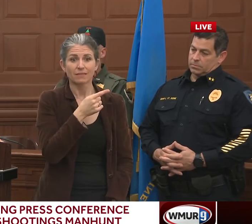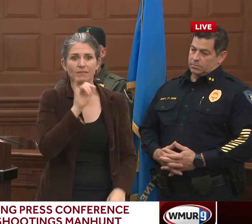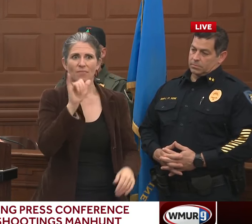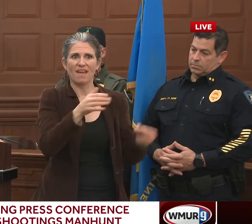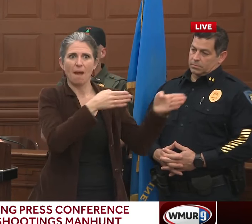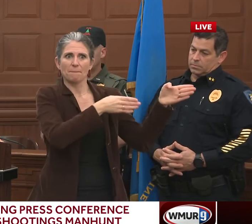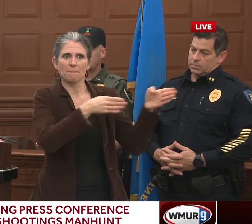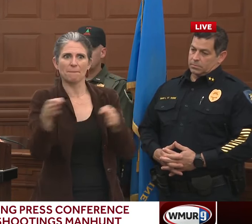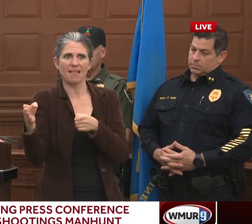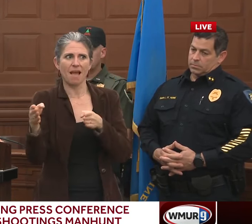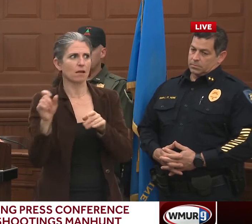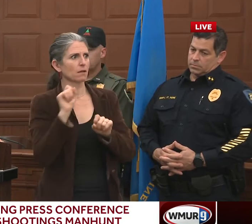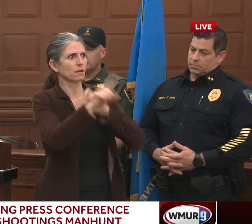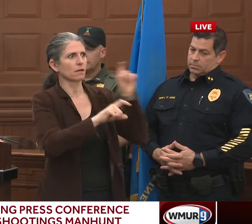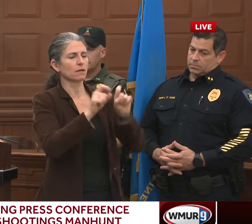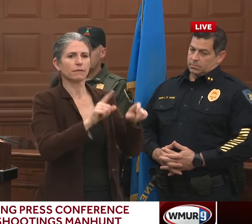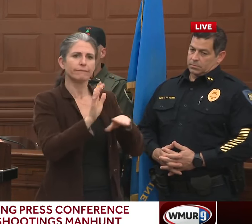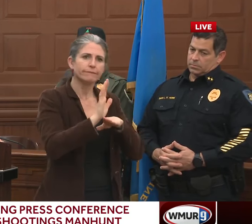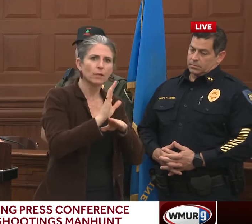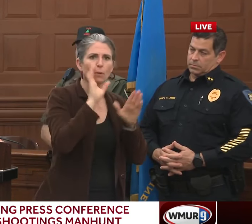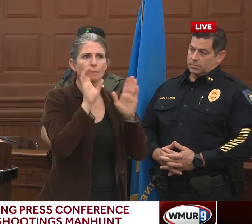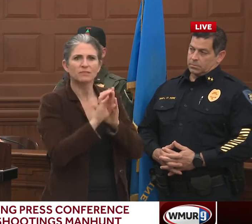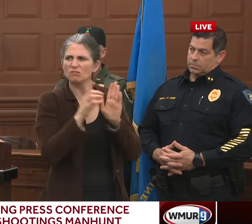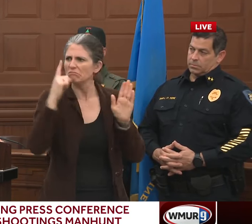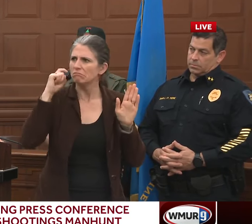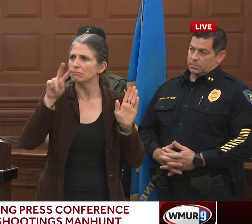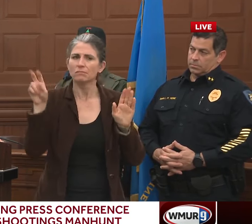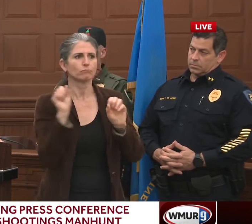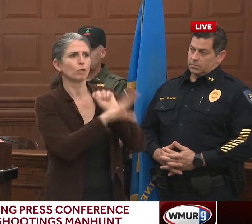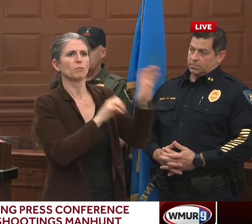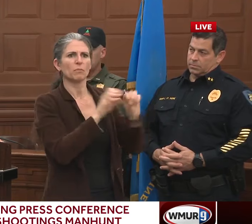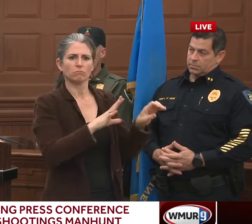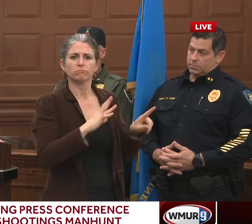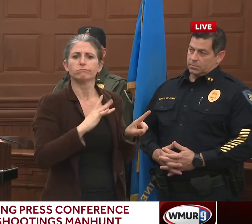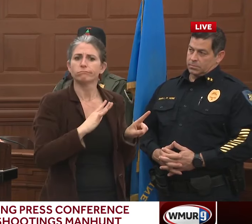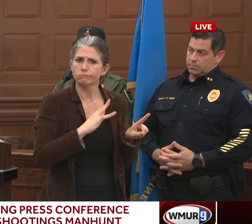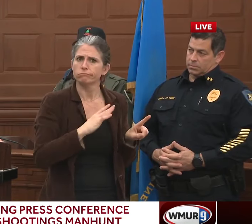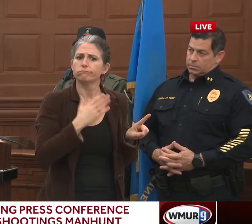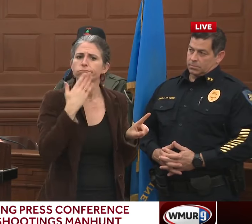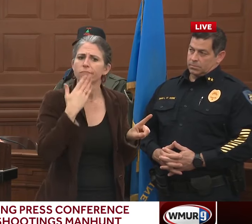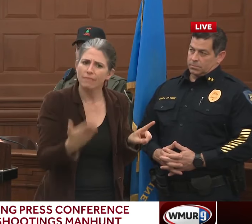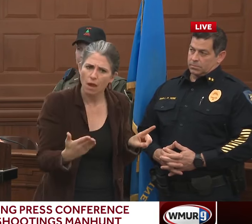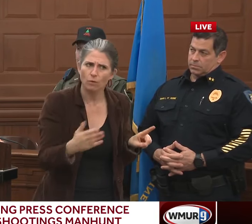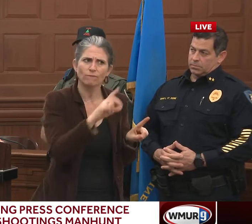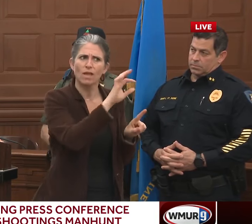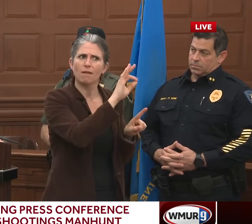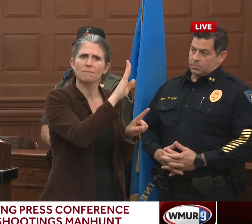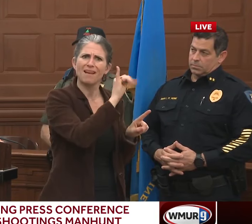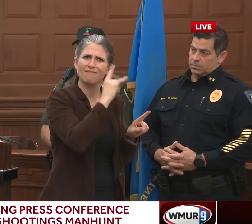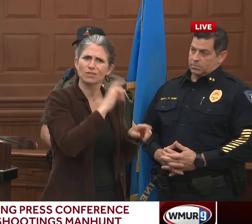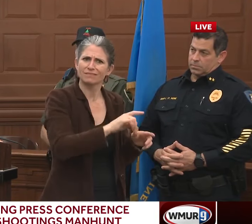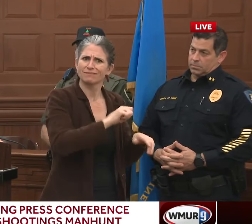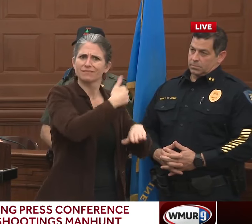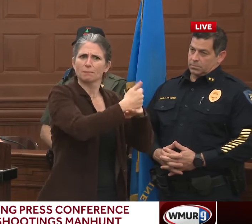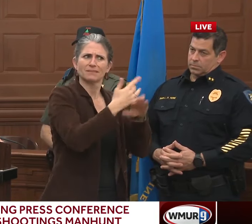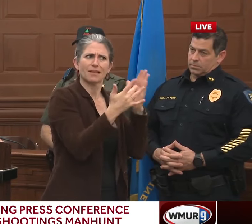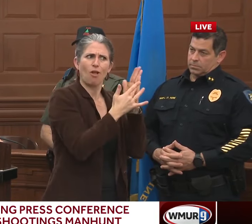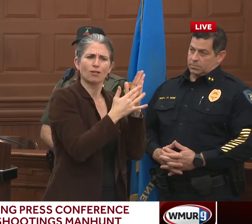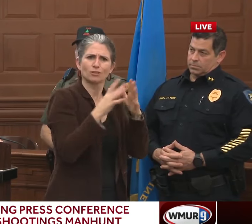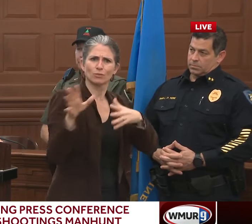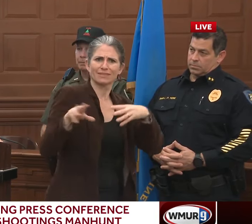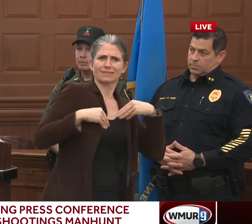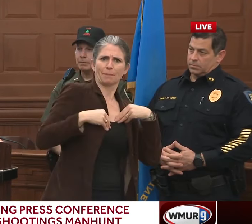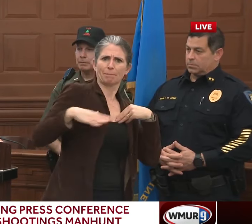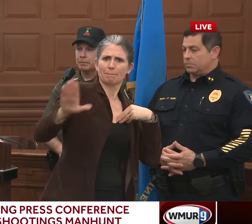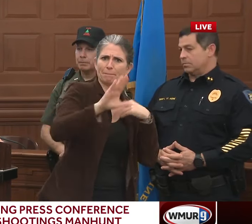sending that information in. So I thank you for that, and we certainly thank the FBI. for their assistance with that kind of material. we've got all kinds of,